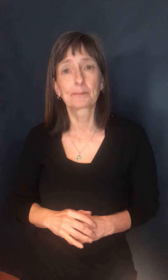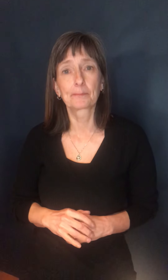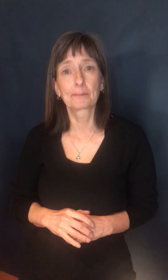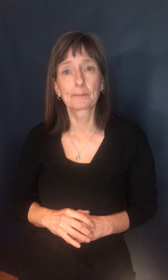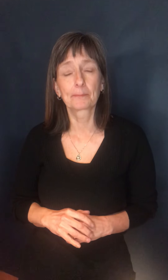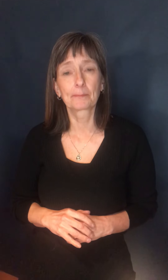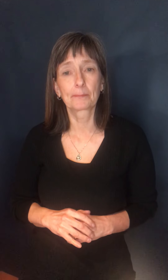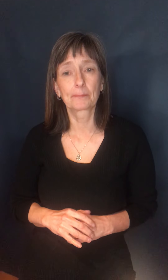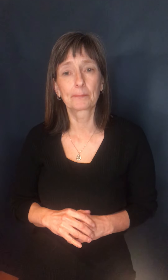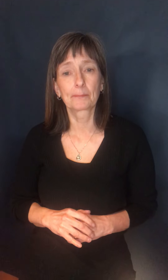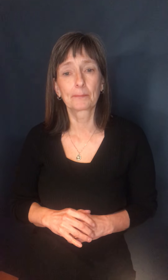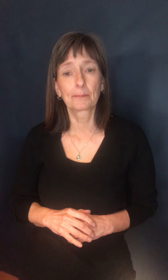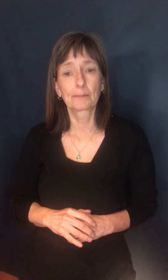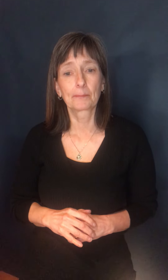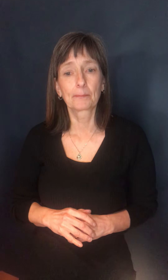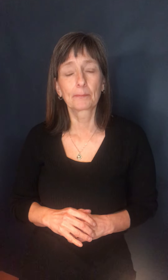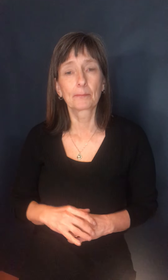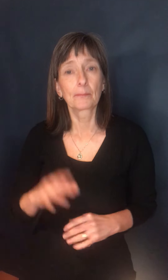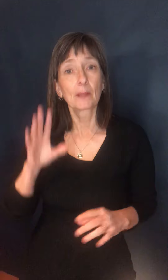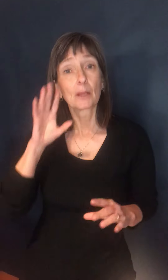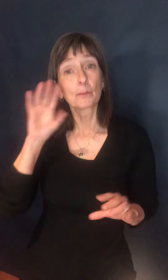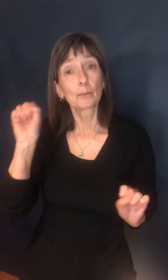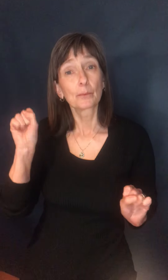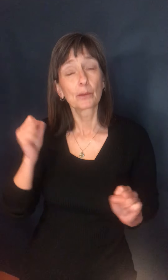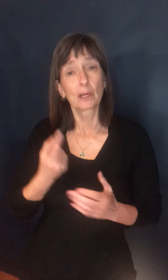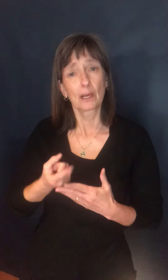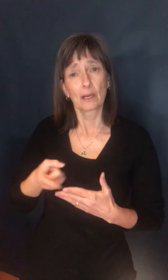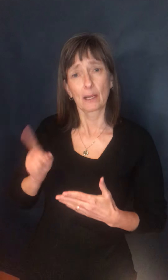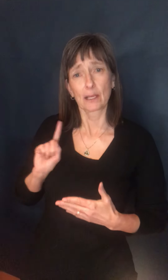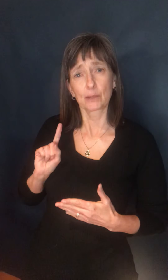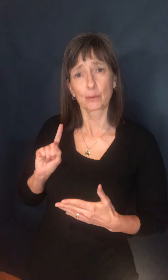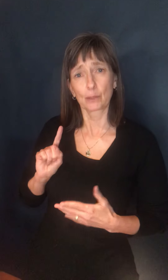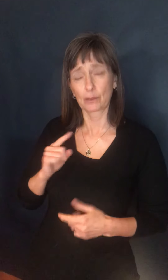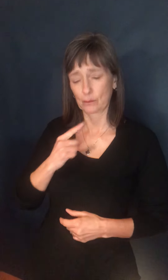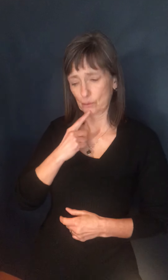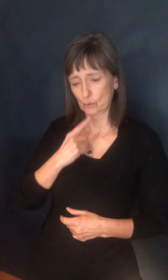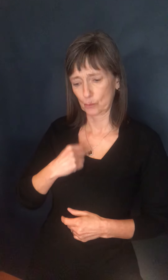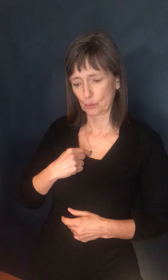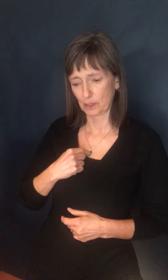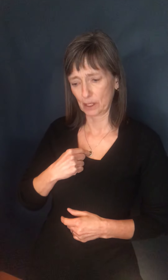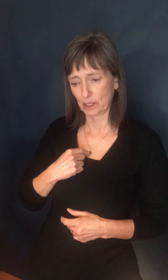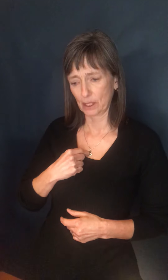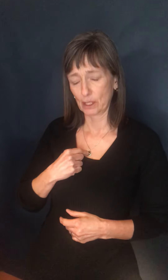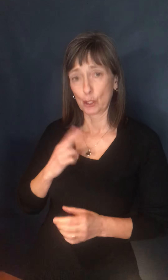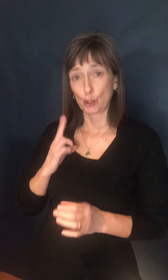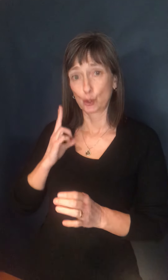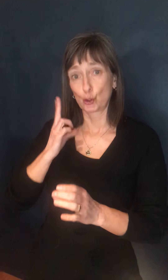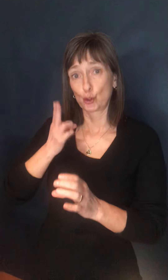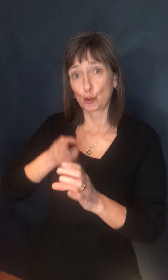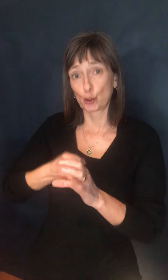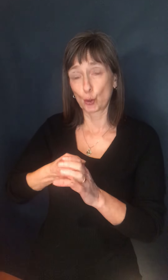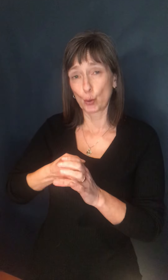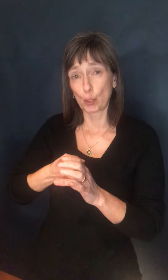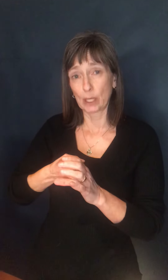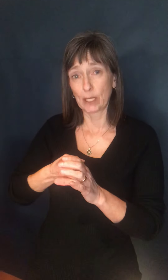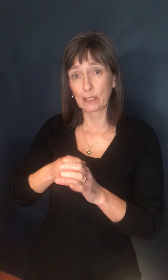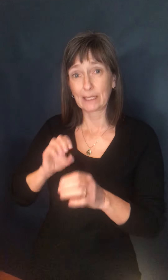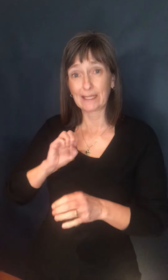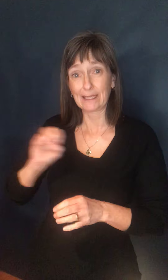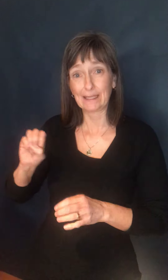Thank you. Premier Fury, last week, uh, you told me that the earliest you could rejoin the Atlantic bubble was around April 9th, and that was due to, uh,